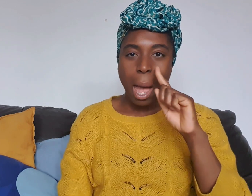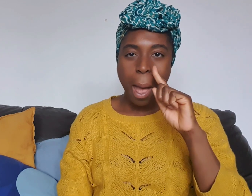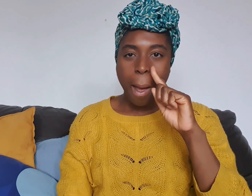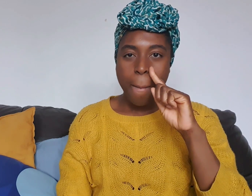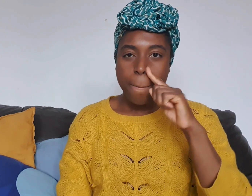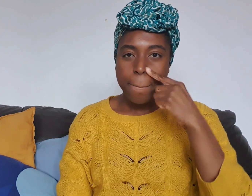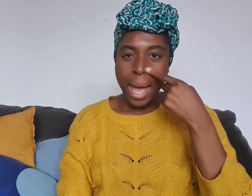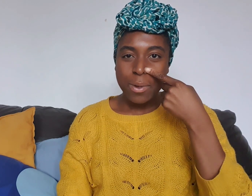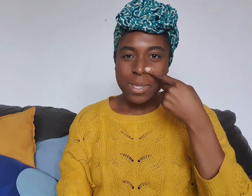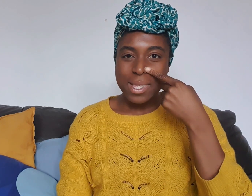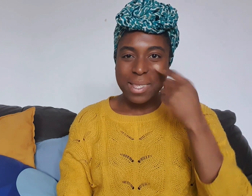Mouse